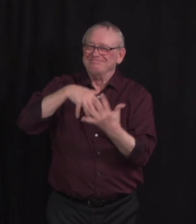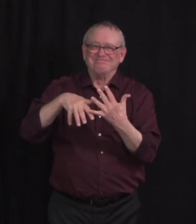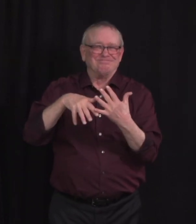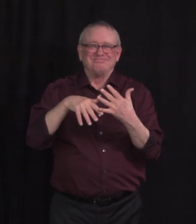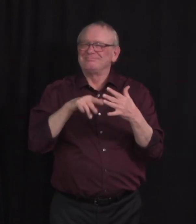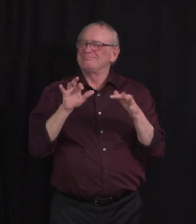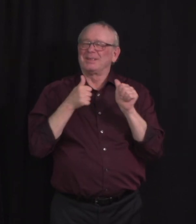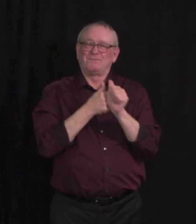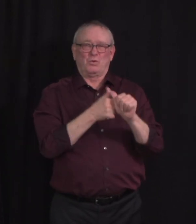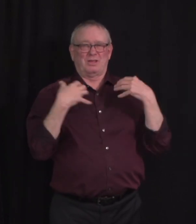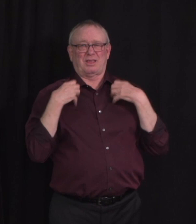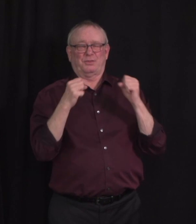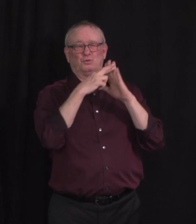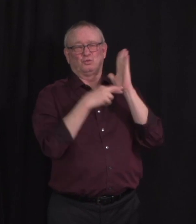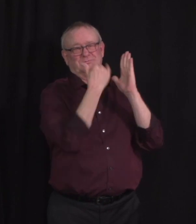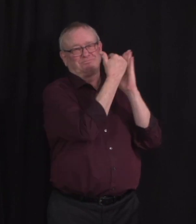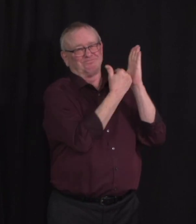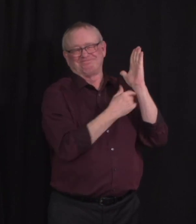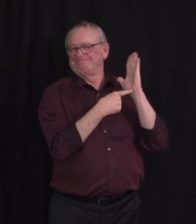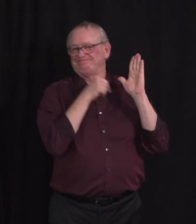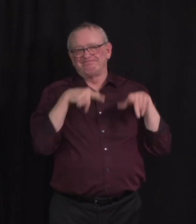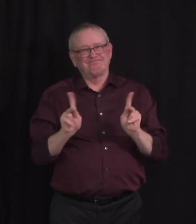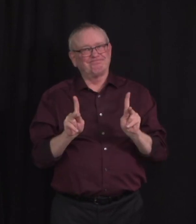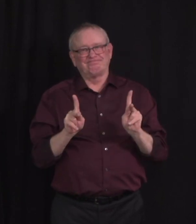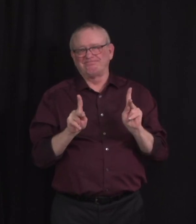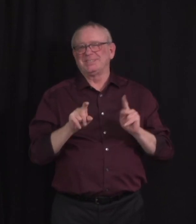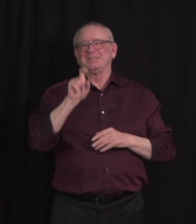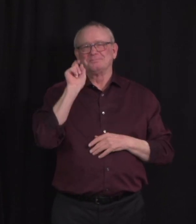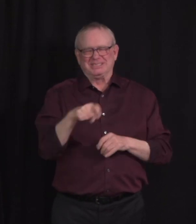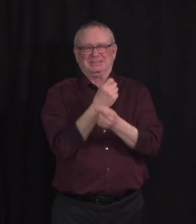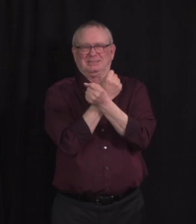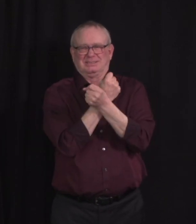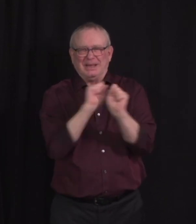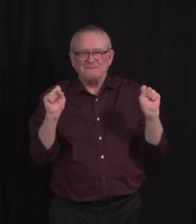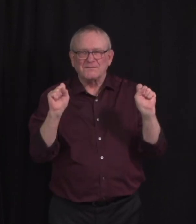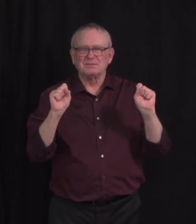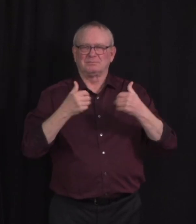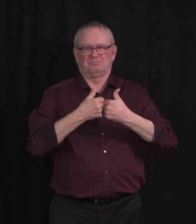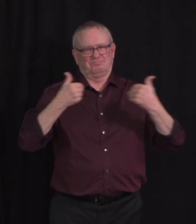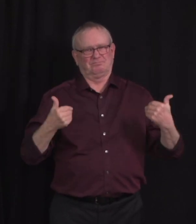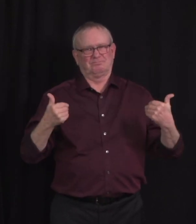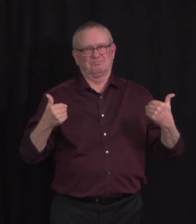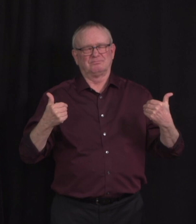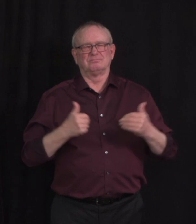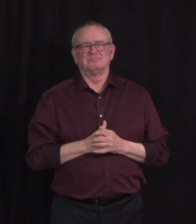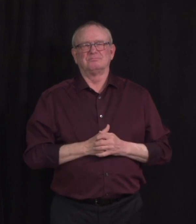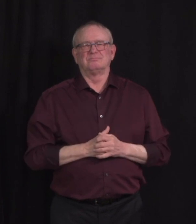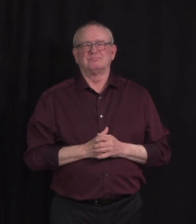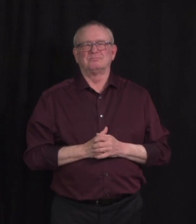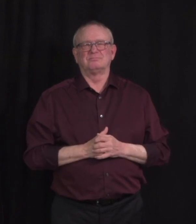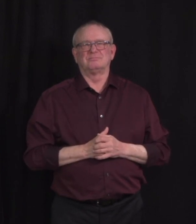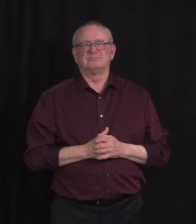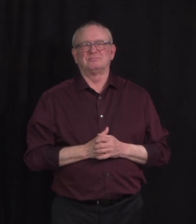restrictions in place and celebrate in a safe, distanced way to help prevent spread of the virus. We